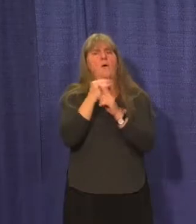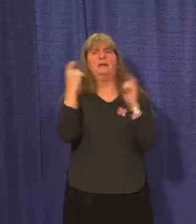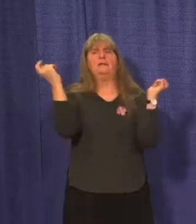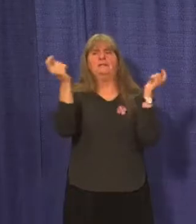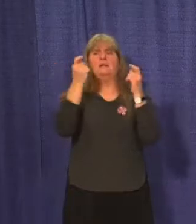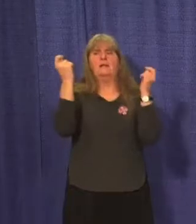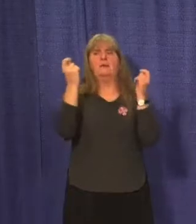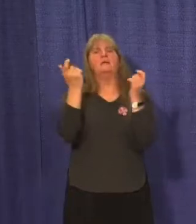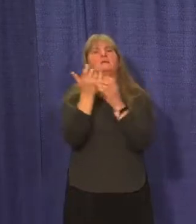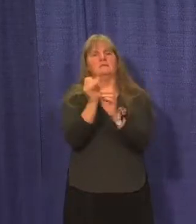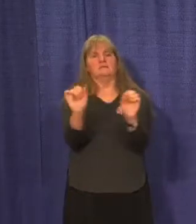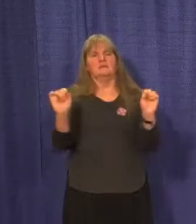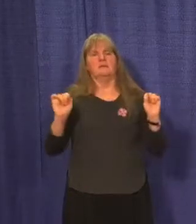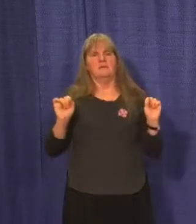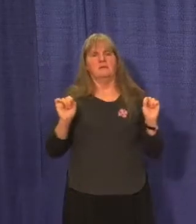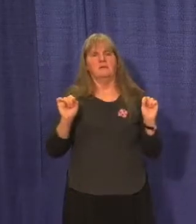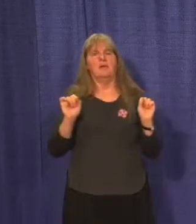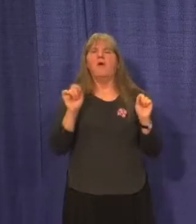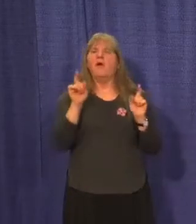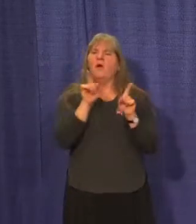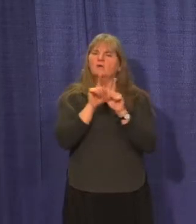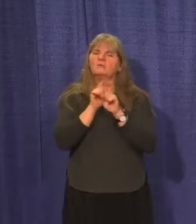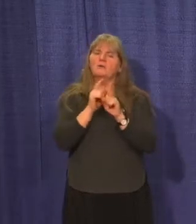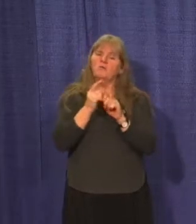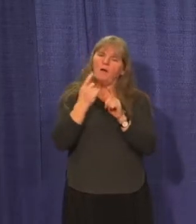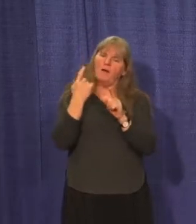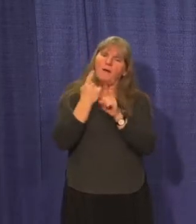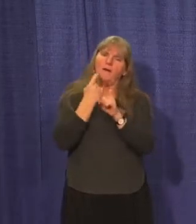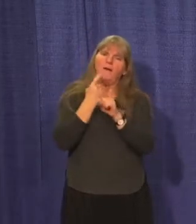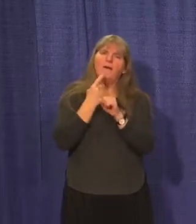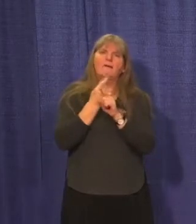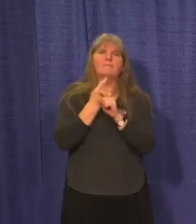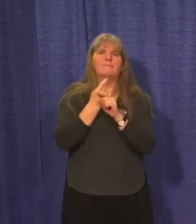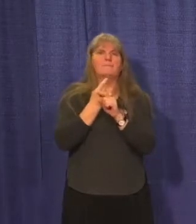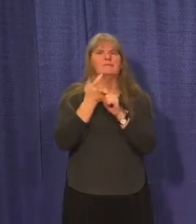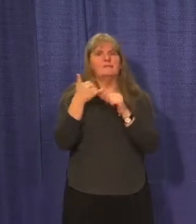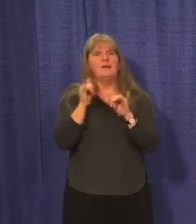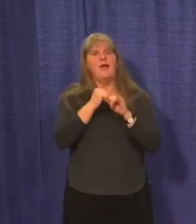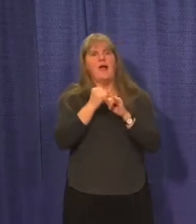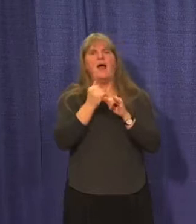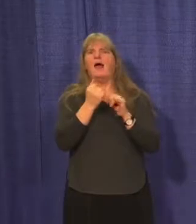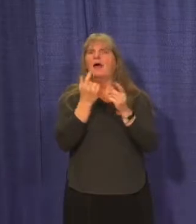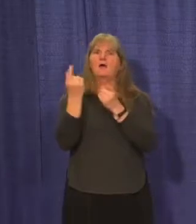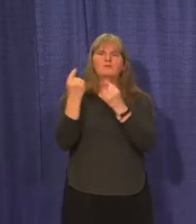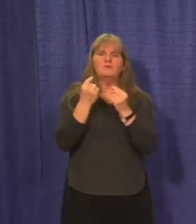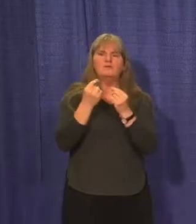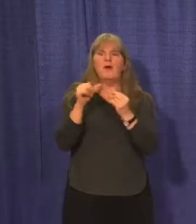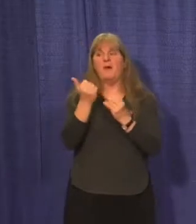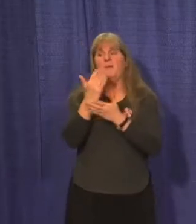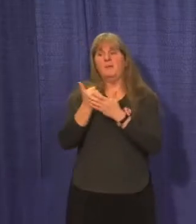enjoy the privileges that we still enjoy, while most others around the country do not.